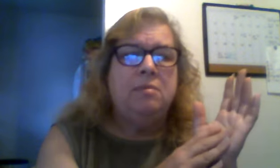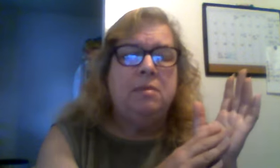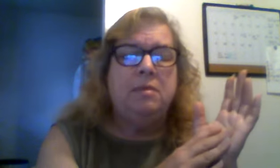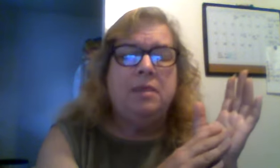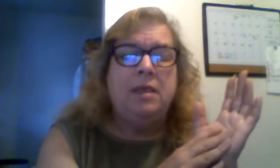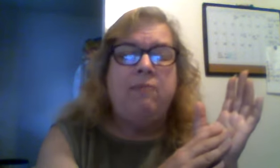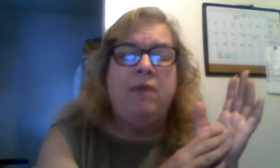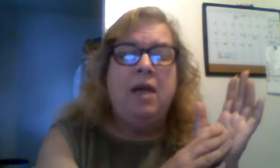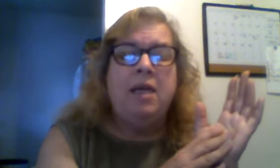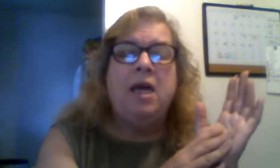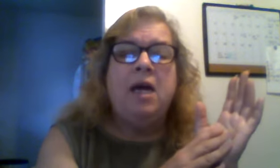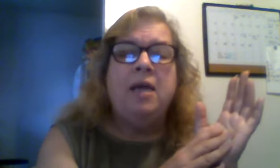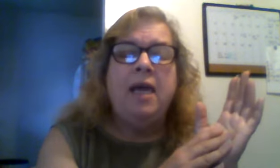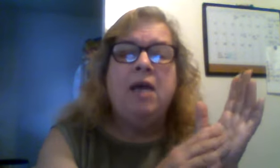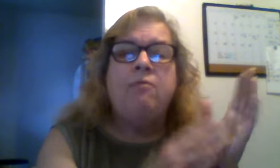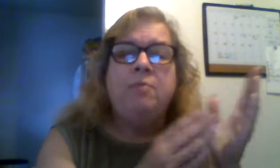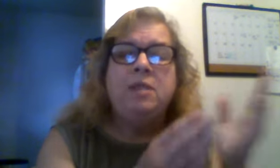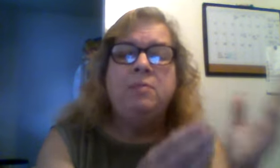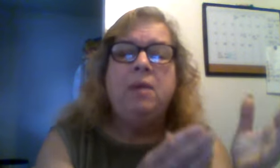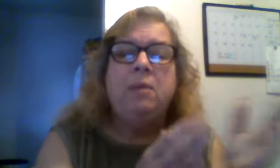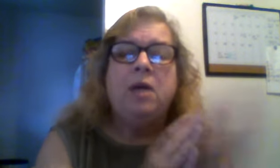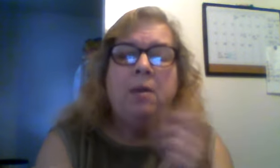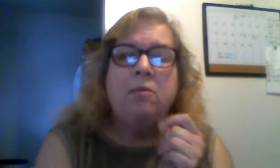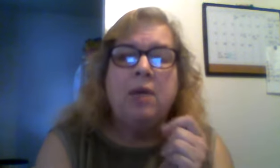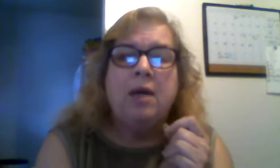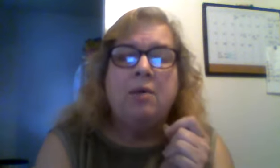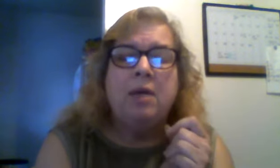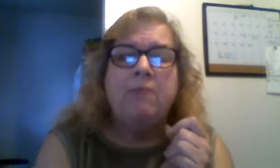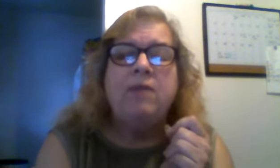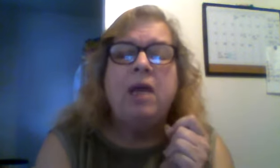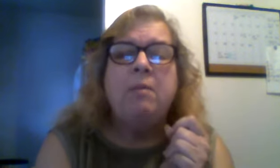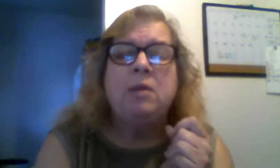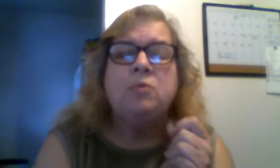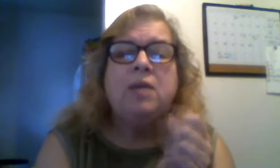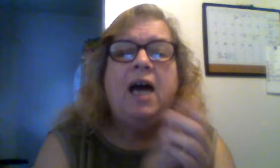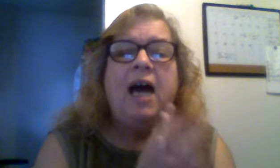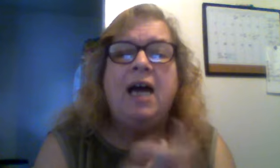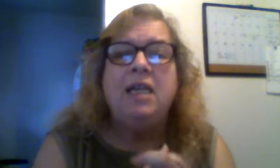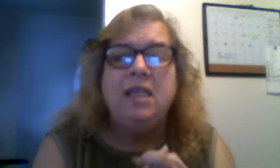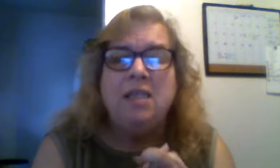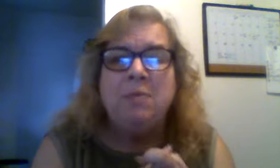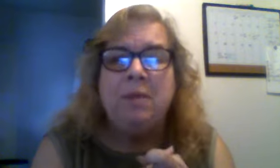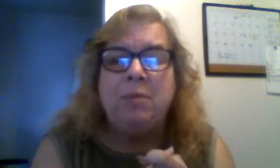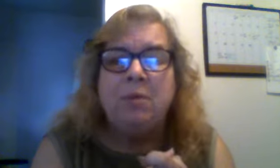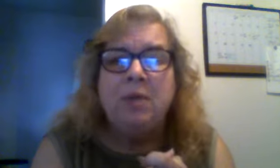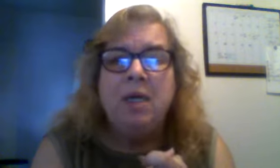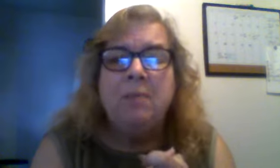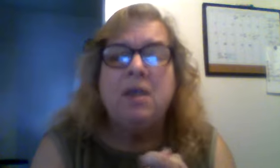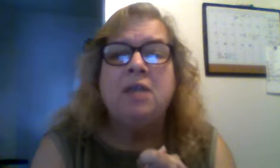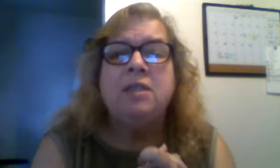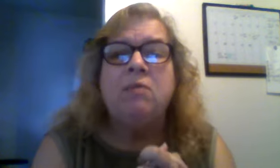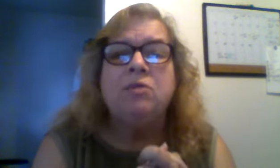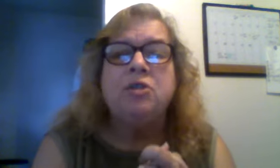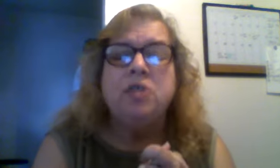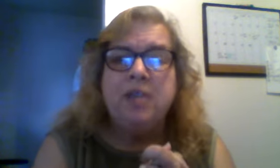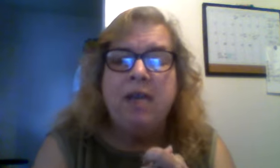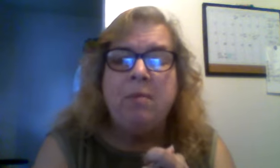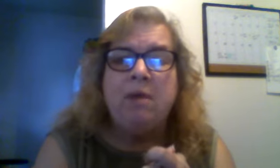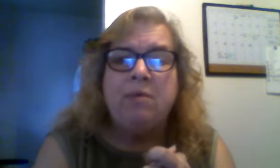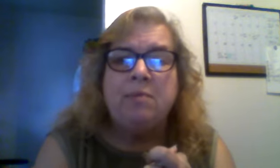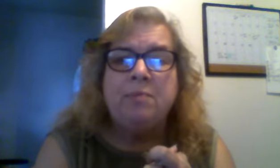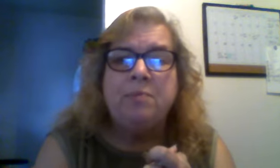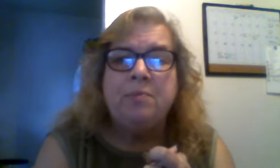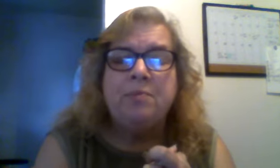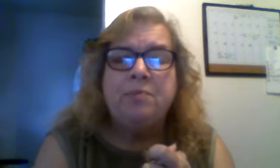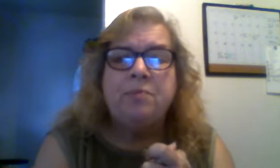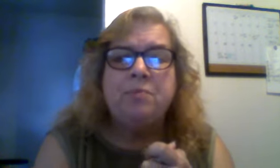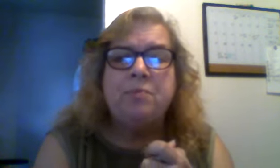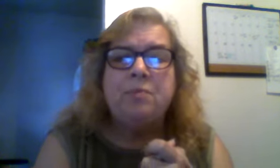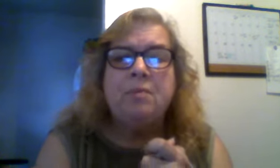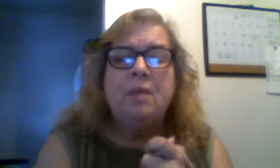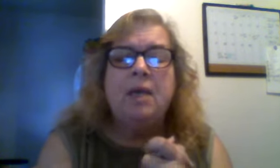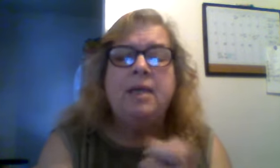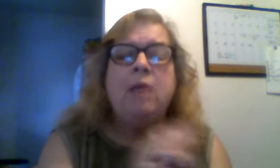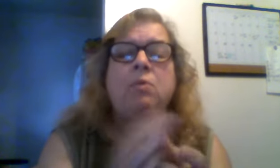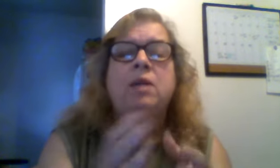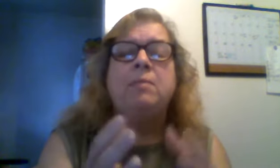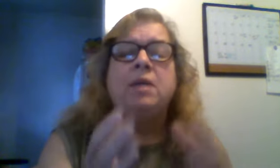they finally got help from these people coming around families would hide these people because there was a shame of them and they wouldn't even